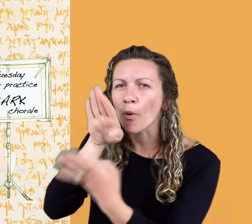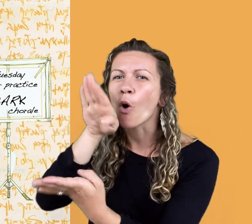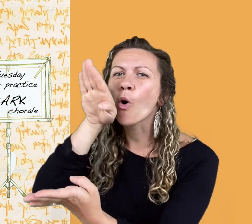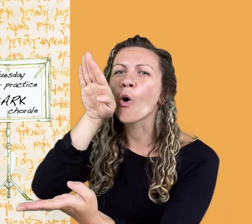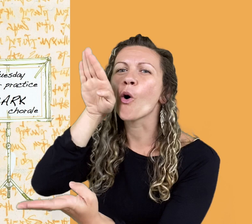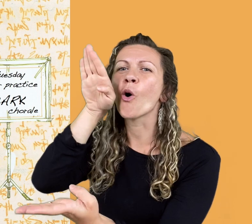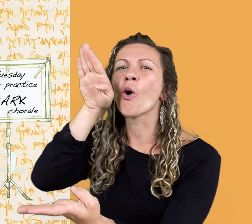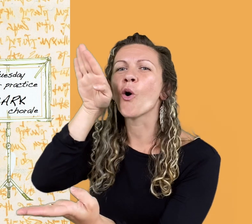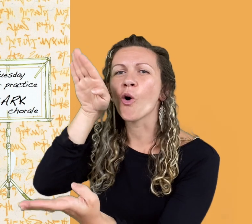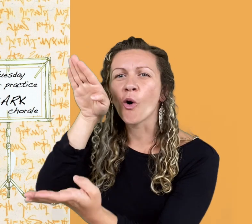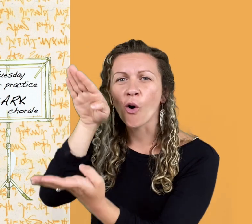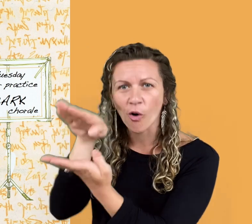bark chorale.